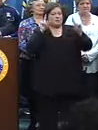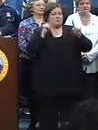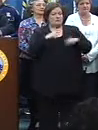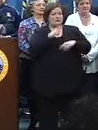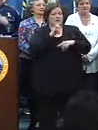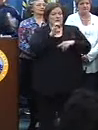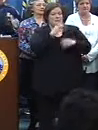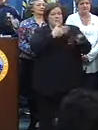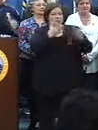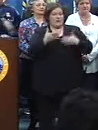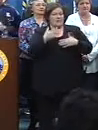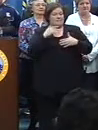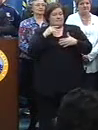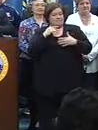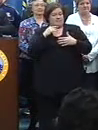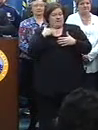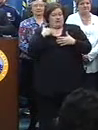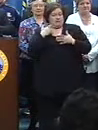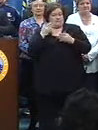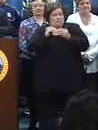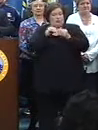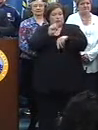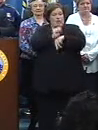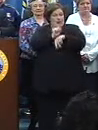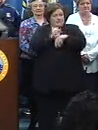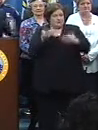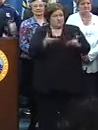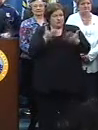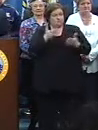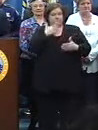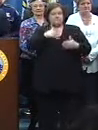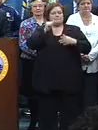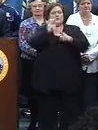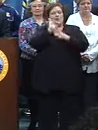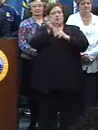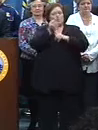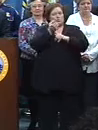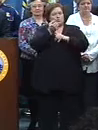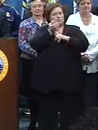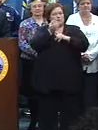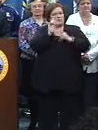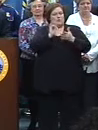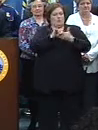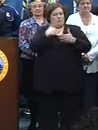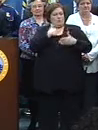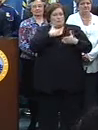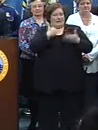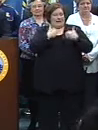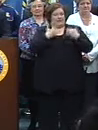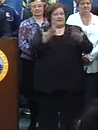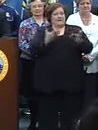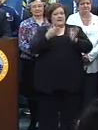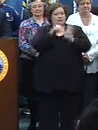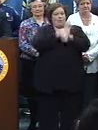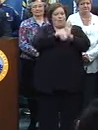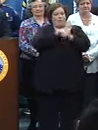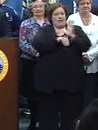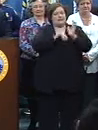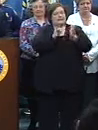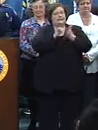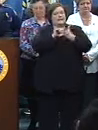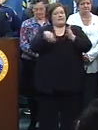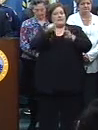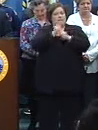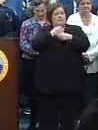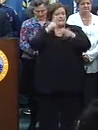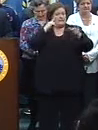GE bringing 300 jobs here to, again, the greatest cultural show on earth, that the city of New Orleans has made a decision